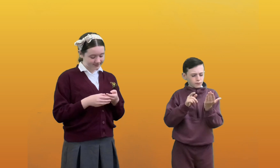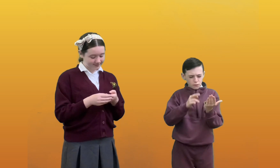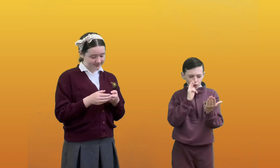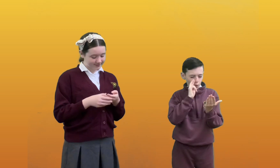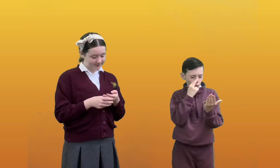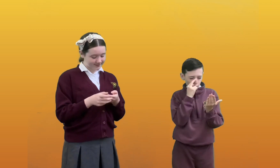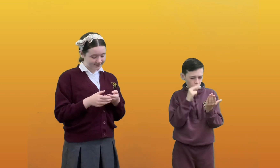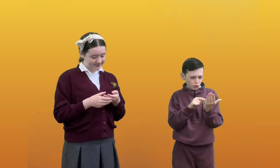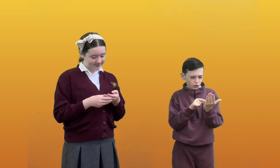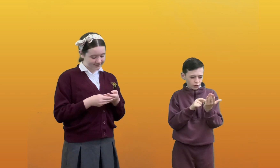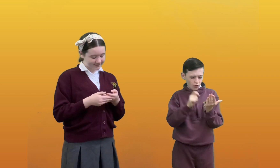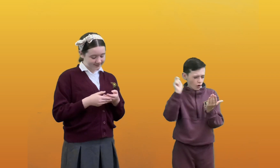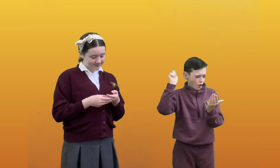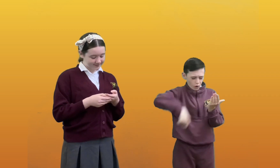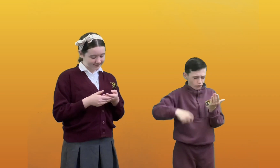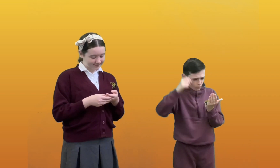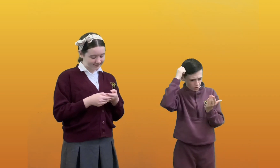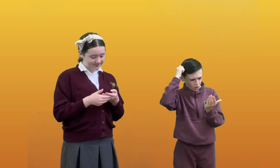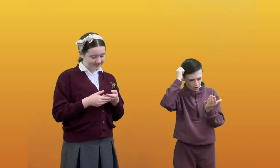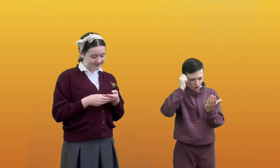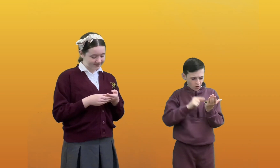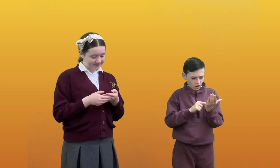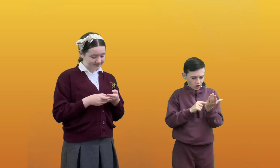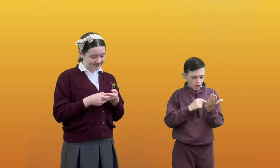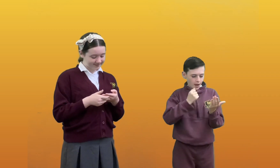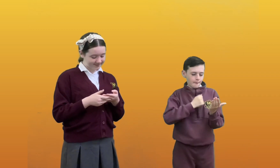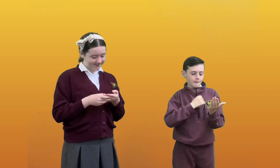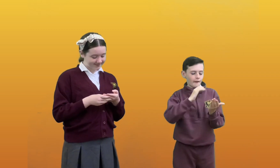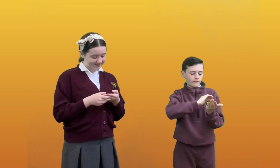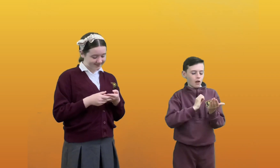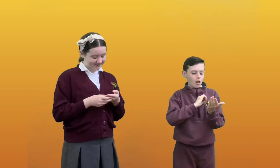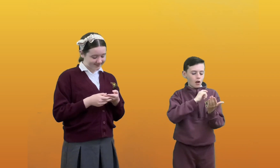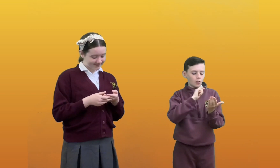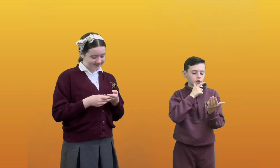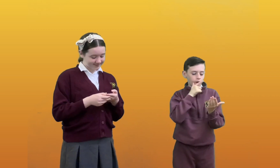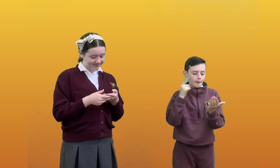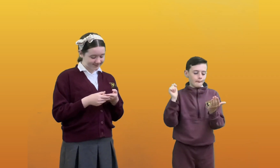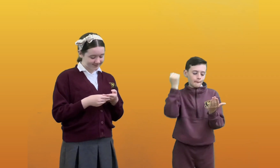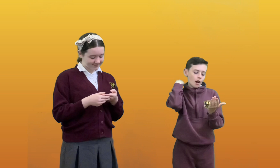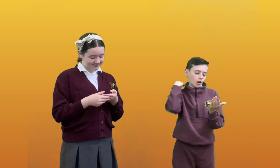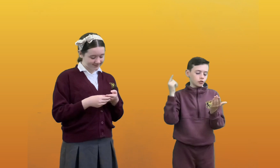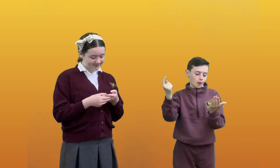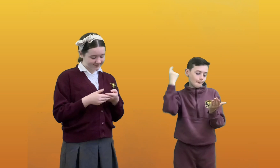You're ugly. You have horrible hair and all my friends talk behind your back.